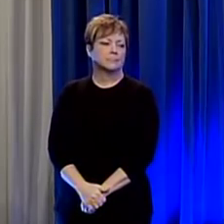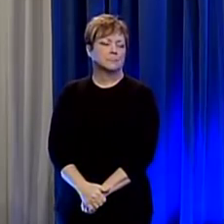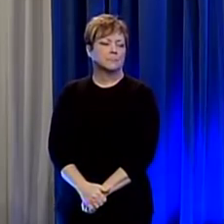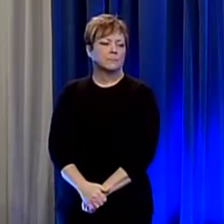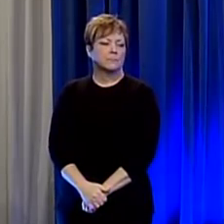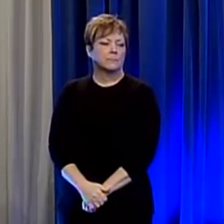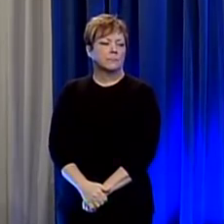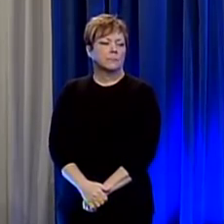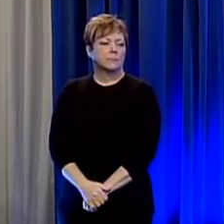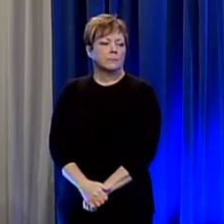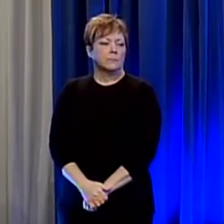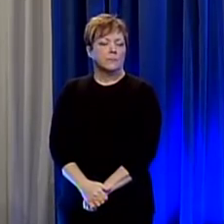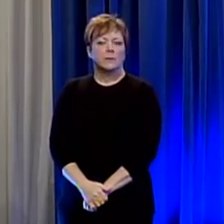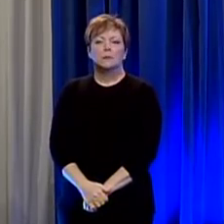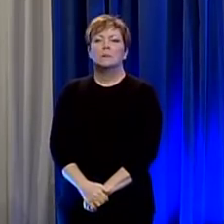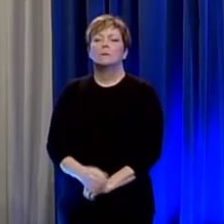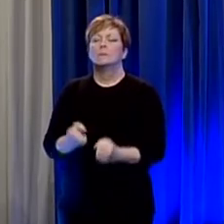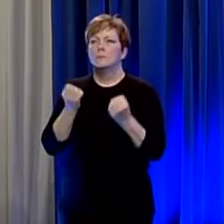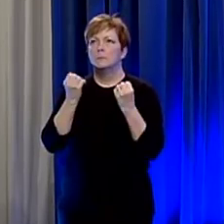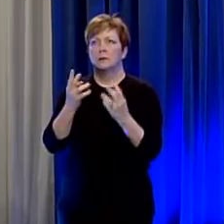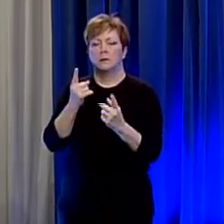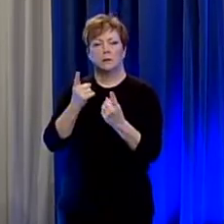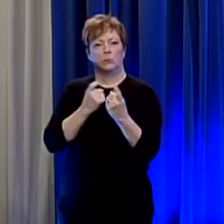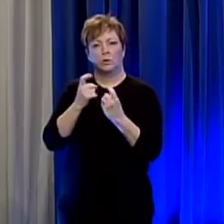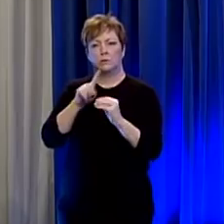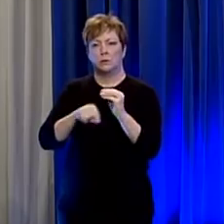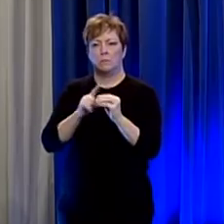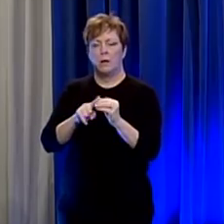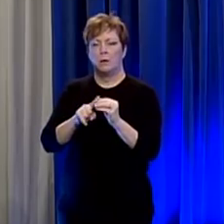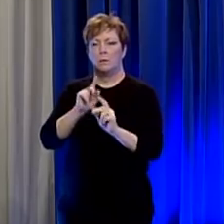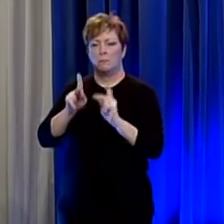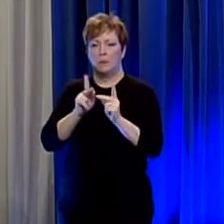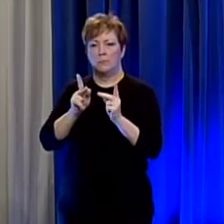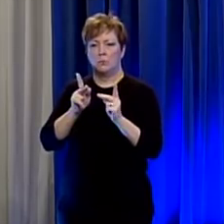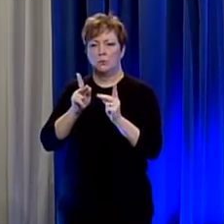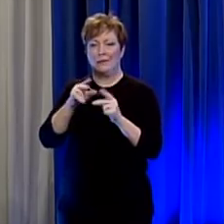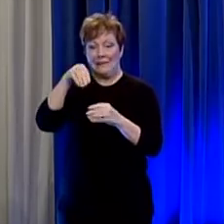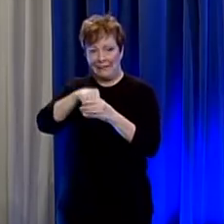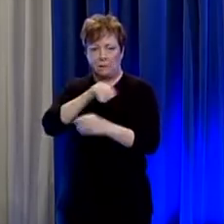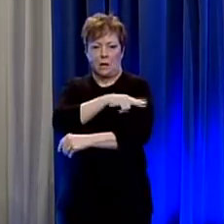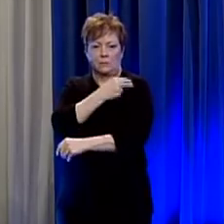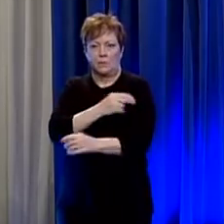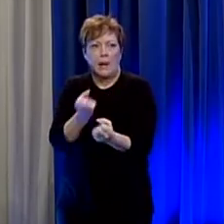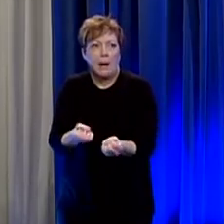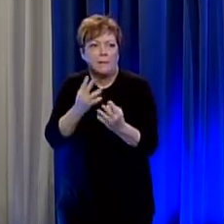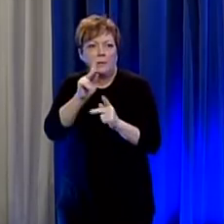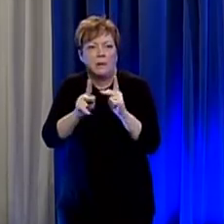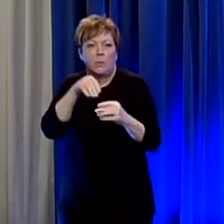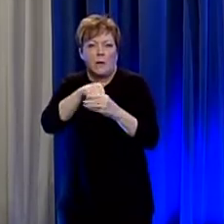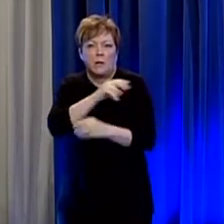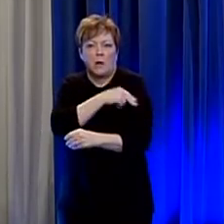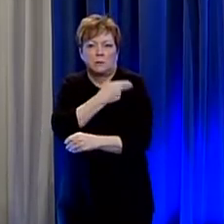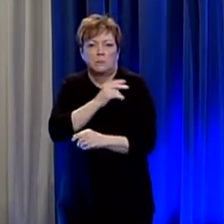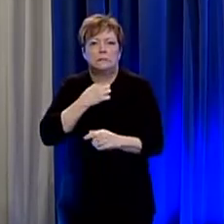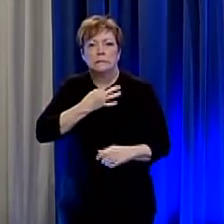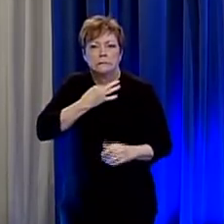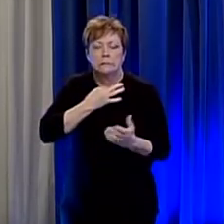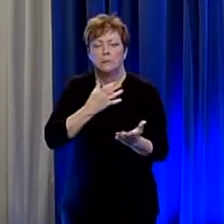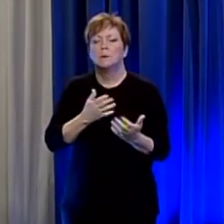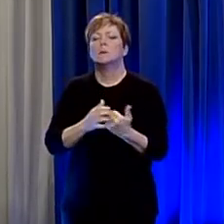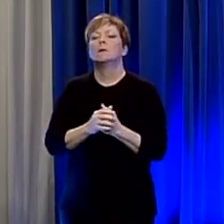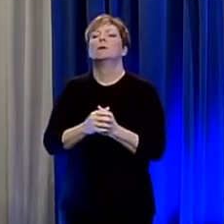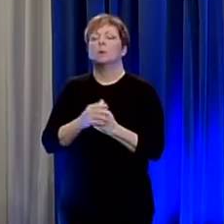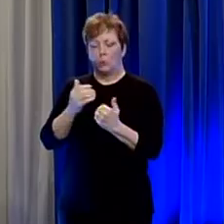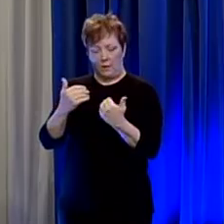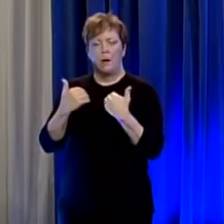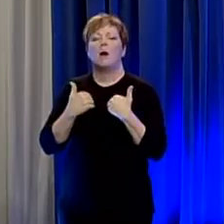finally i would say we do get a number of questions about hospitalized patients and how many they are we we have a way of sort of picking that up